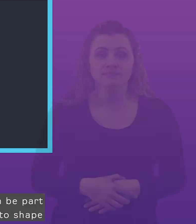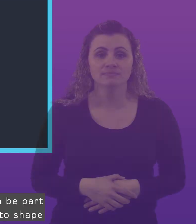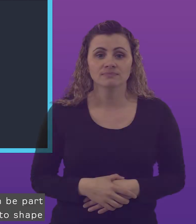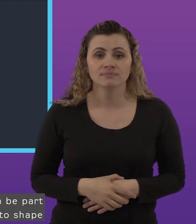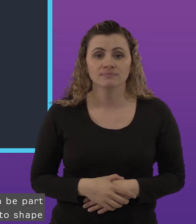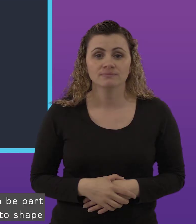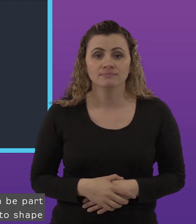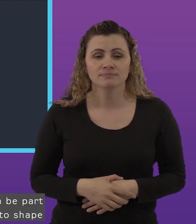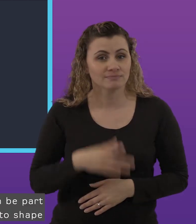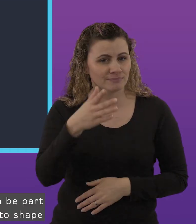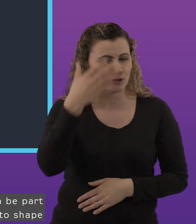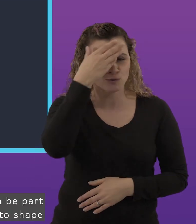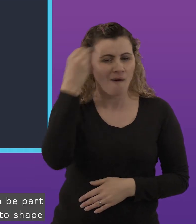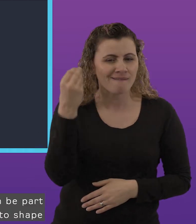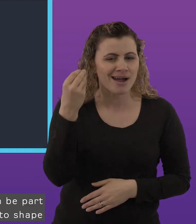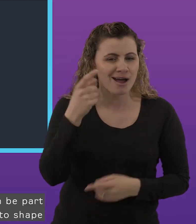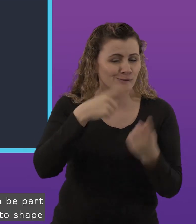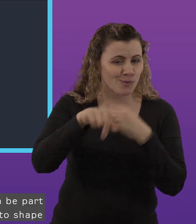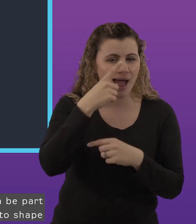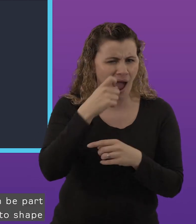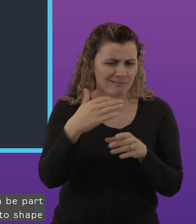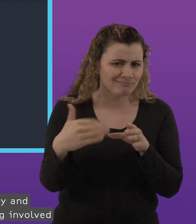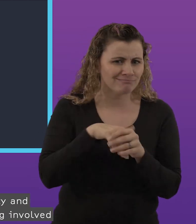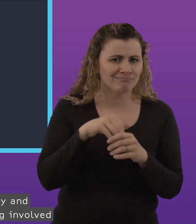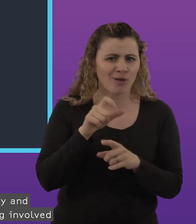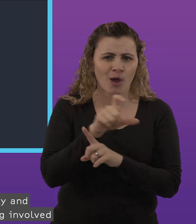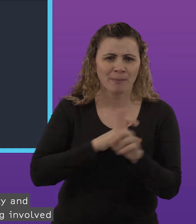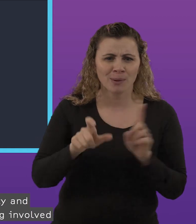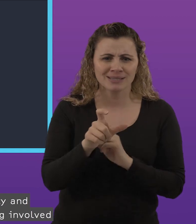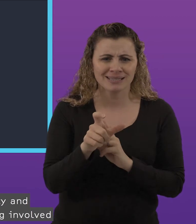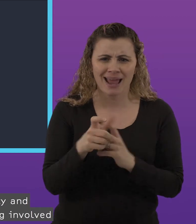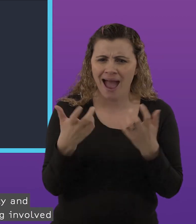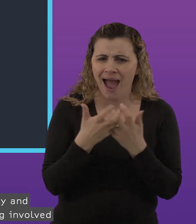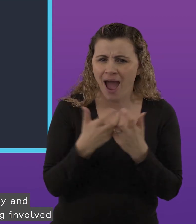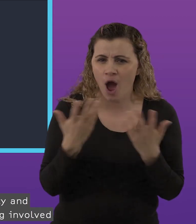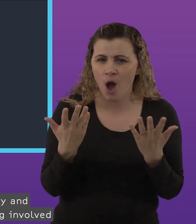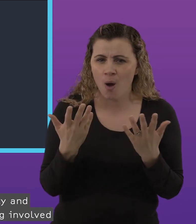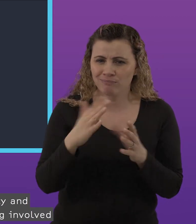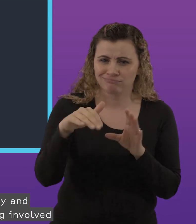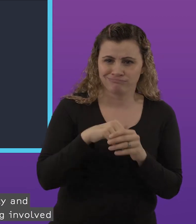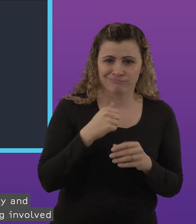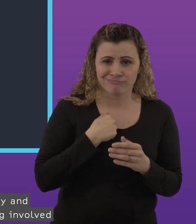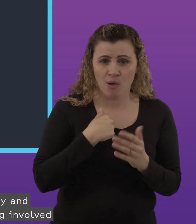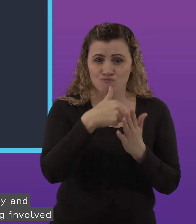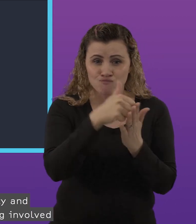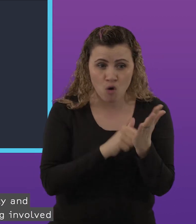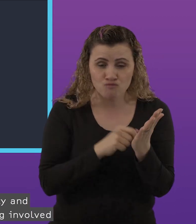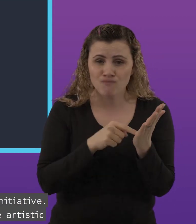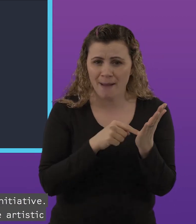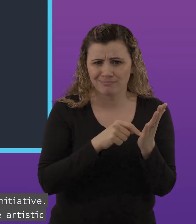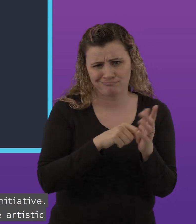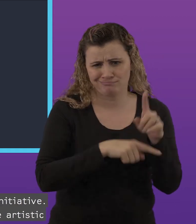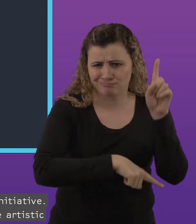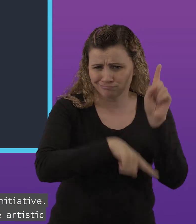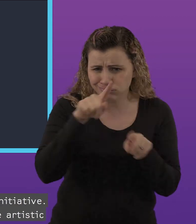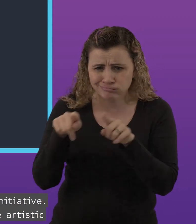And don't forget, you can be part of the community helping to shape a programme of diversity and disability events by getting involved